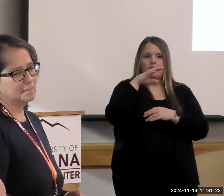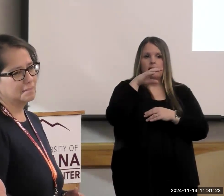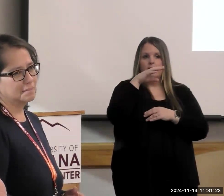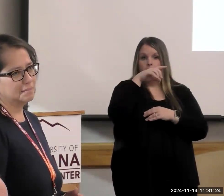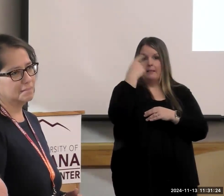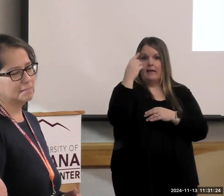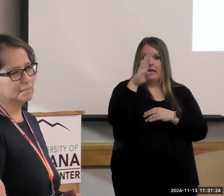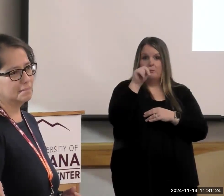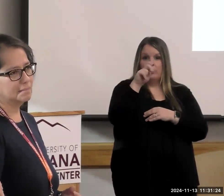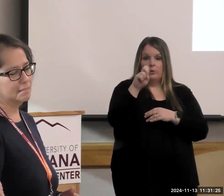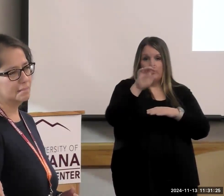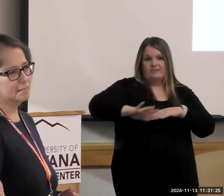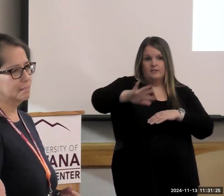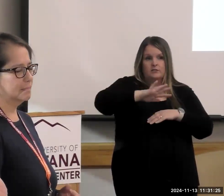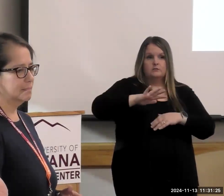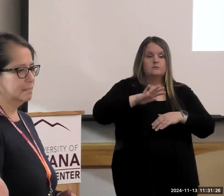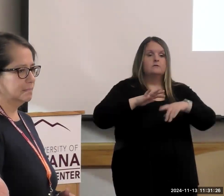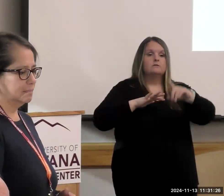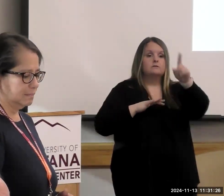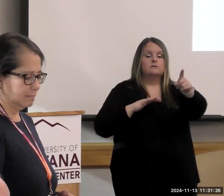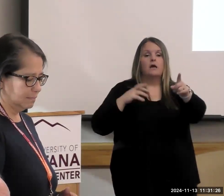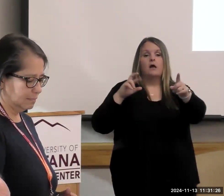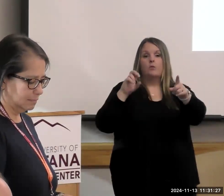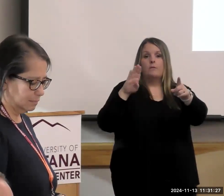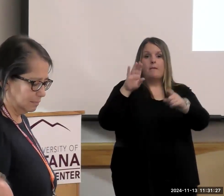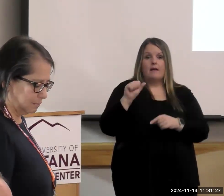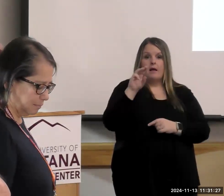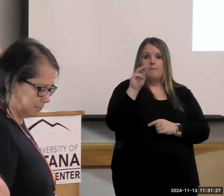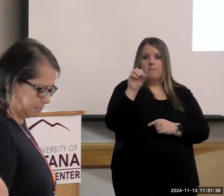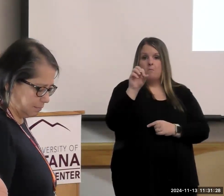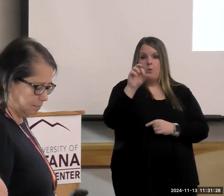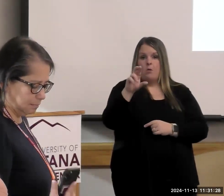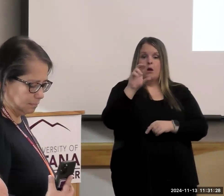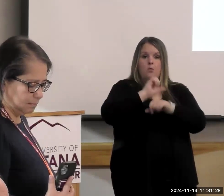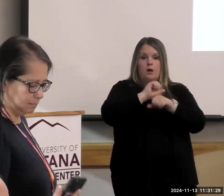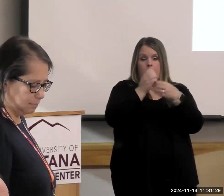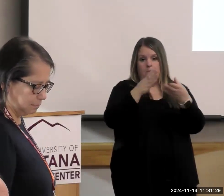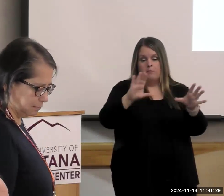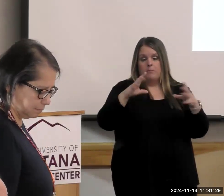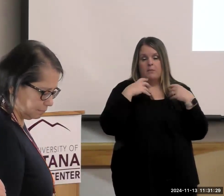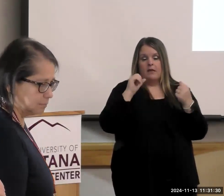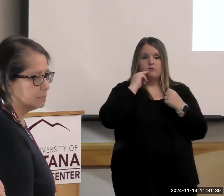Hi, I'm Rebecca Morley, and I worked in public health nutrition, a community-based program.